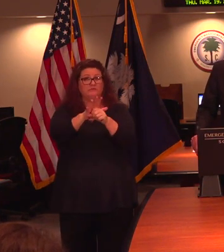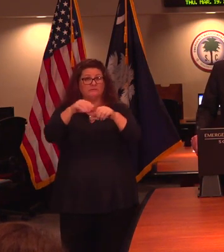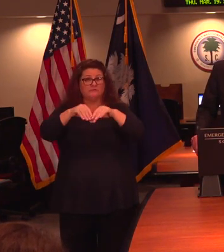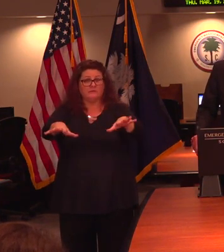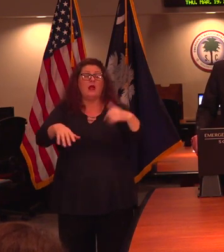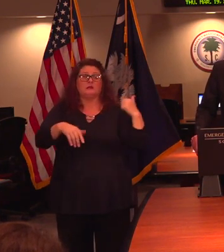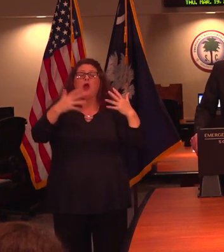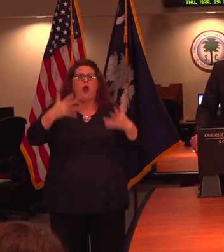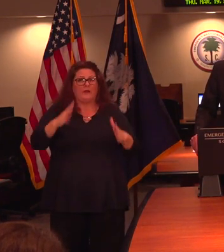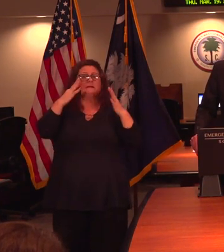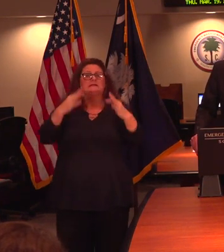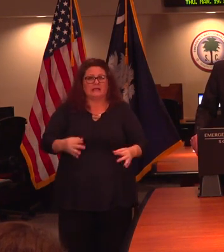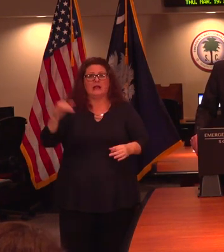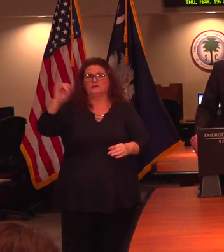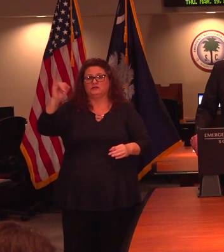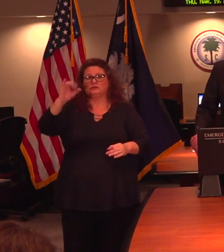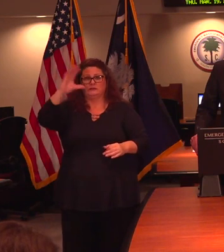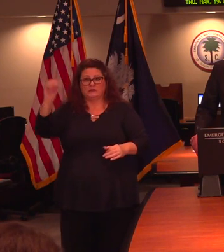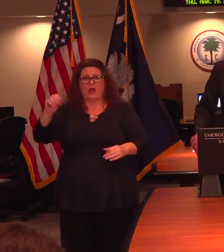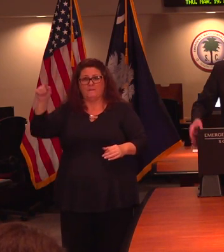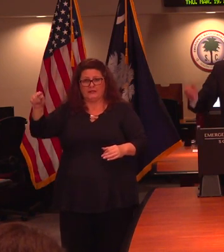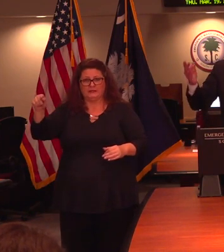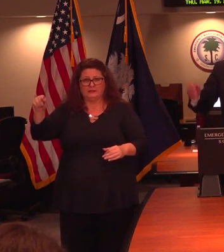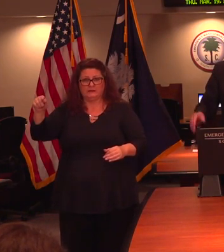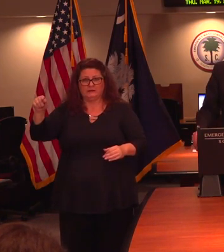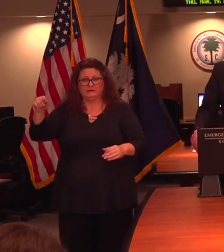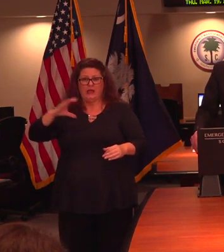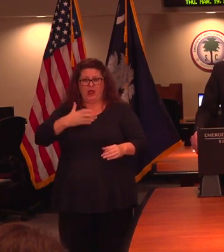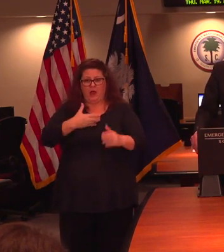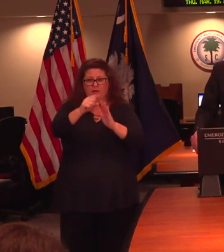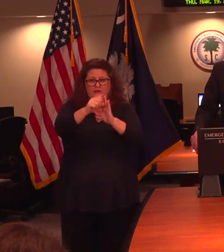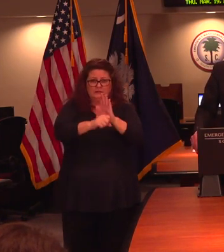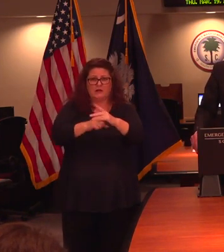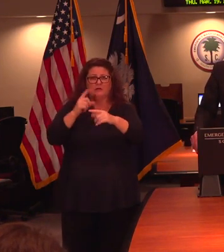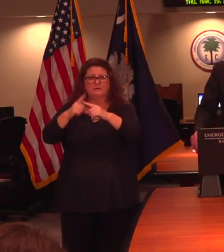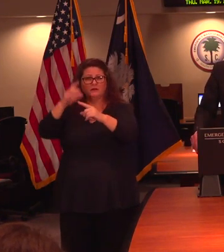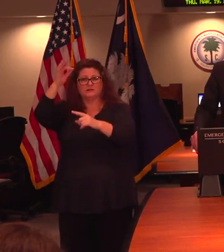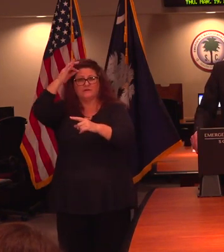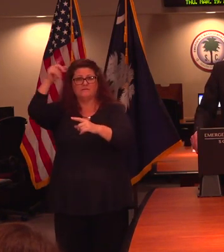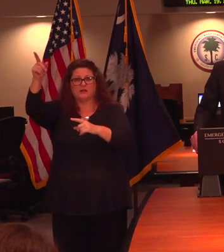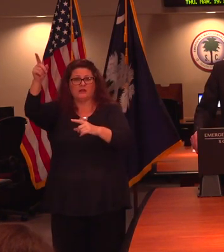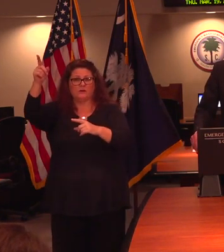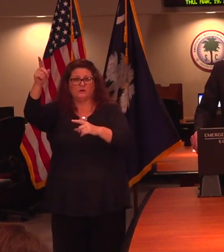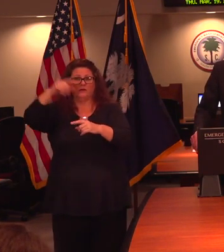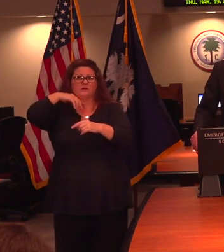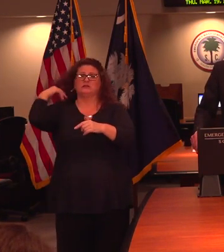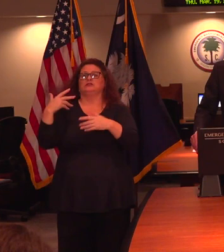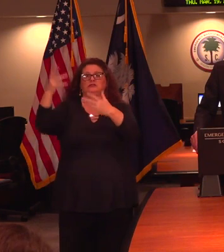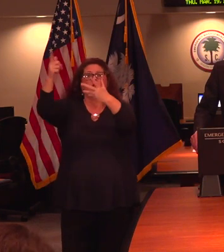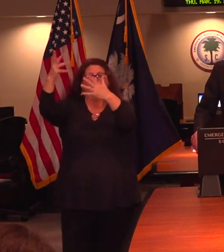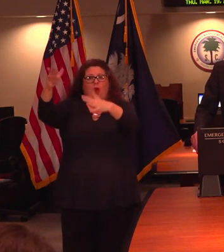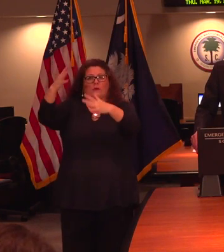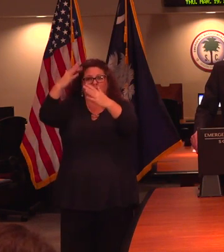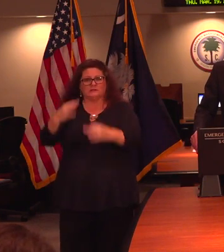The insurance companies in this state as well as the federal authorities are providing funds and